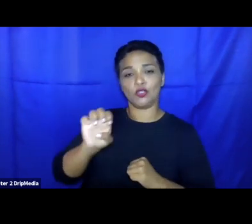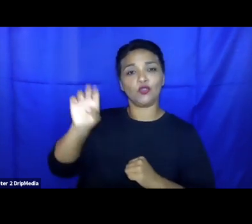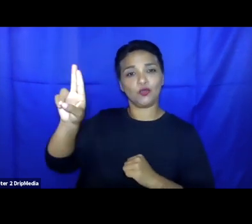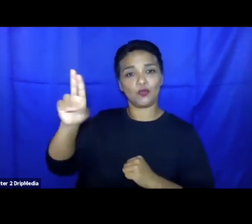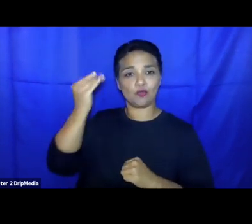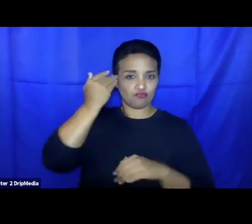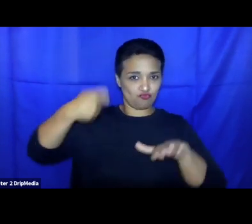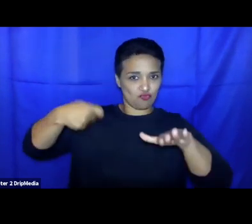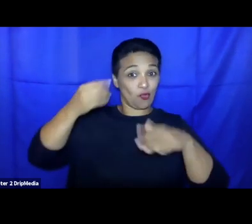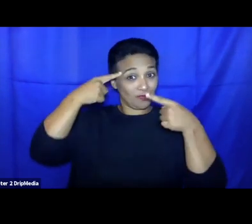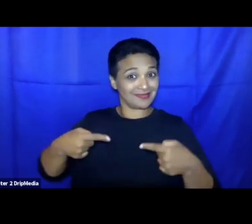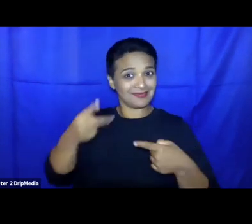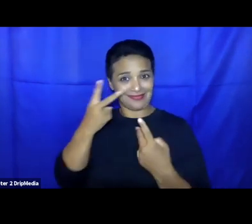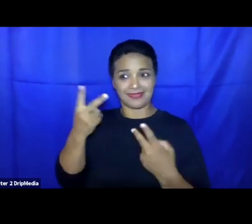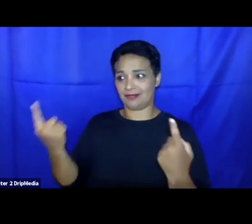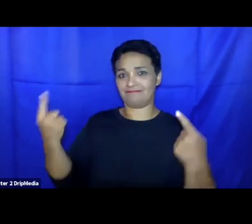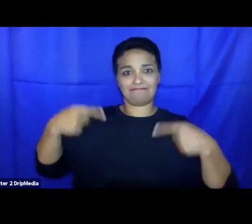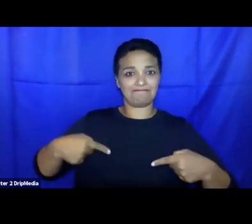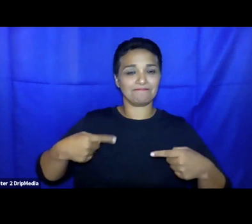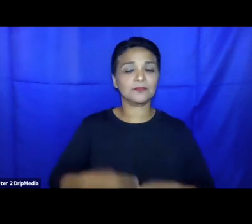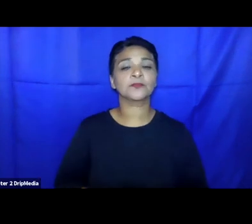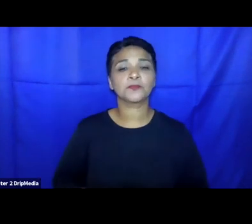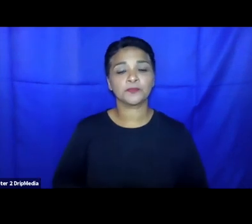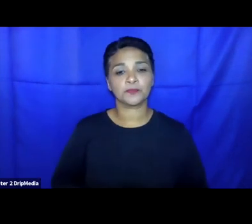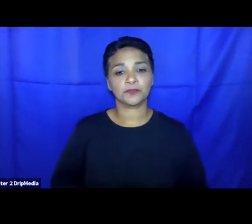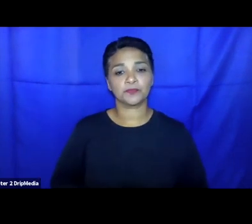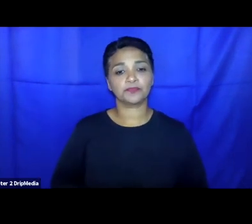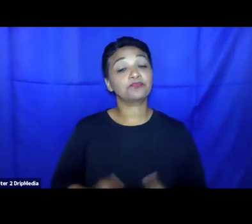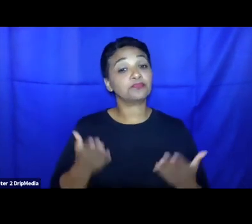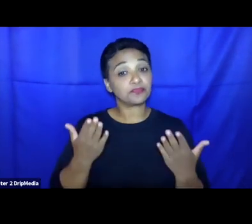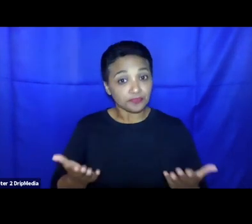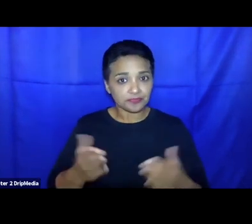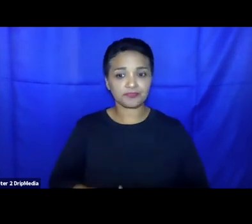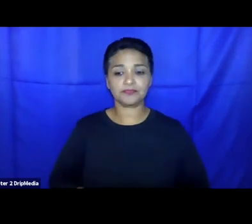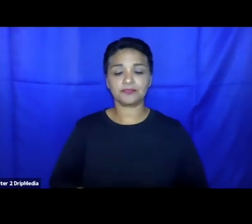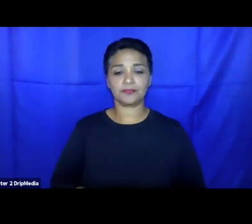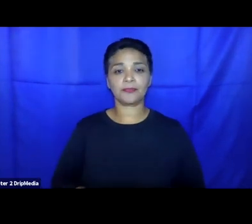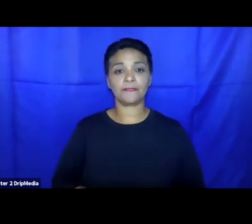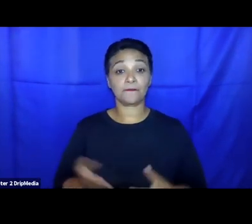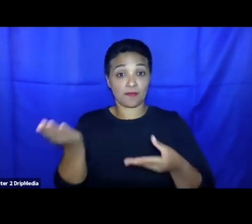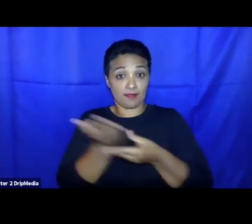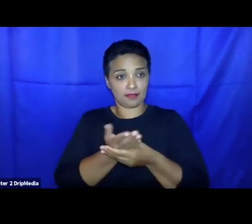the Dublin regulation. Now, this case is on appeal to the